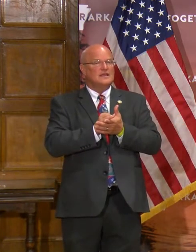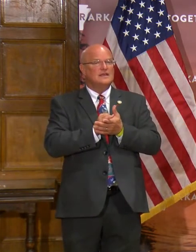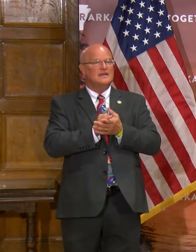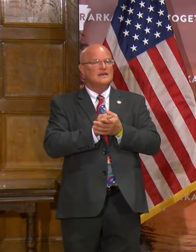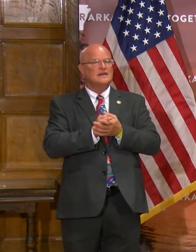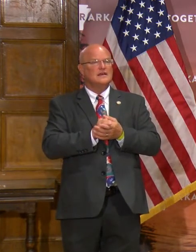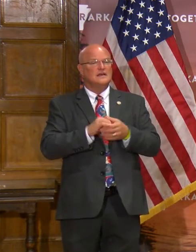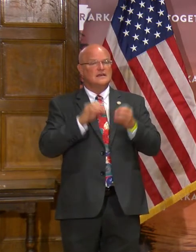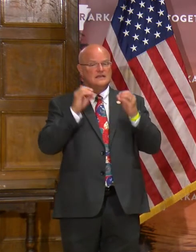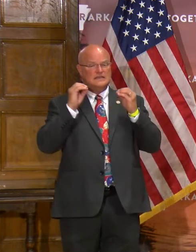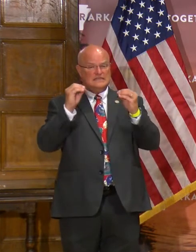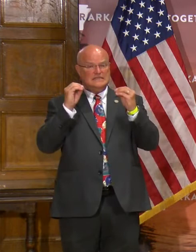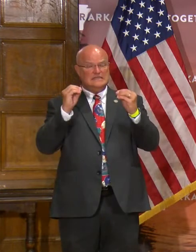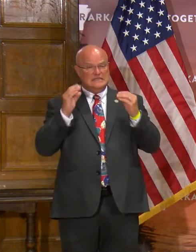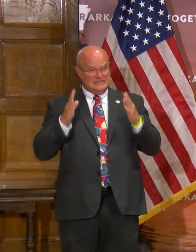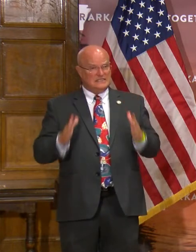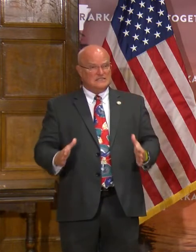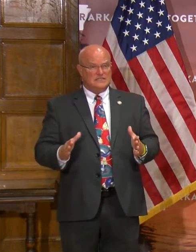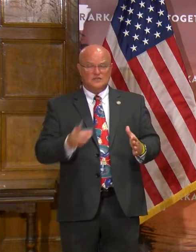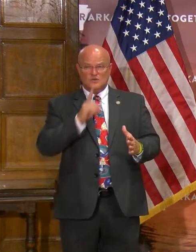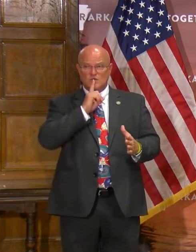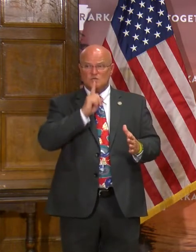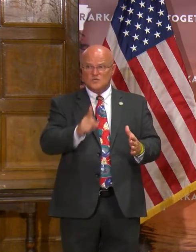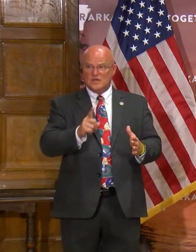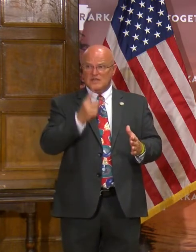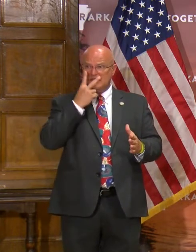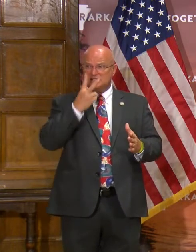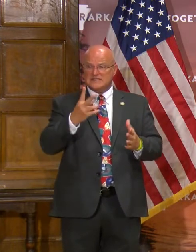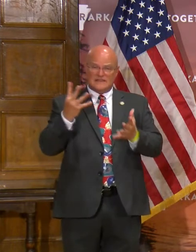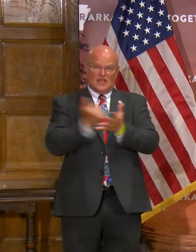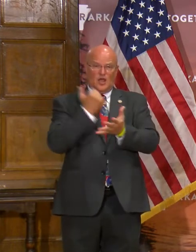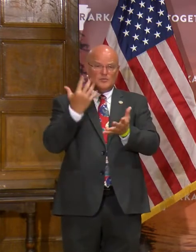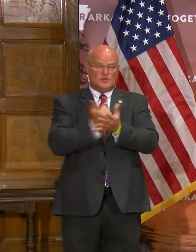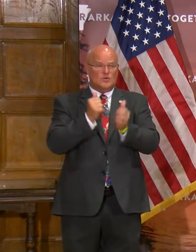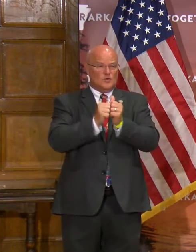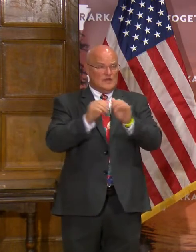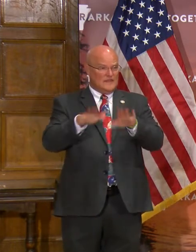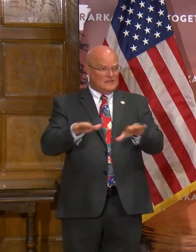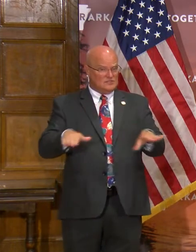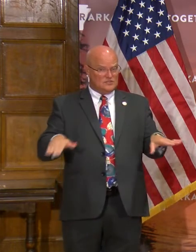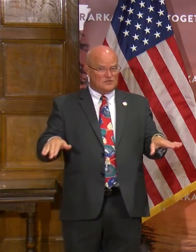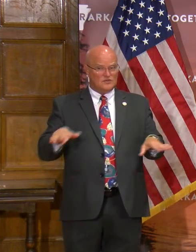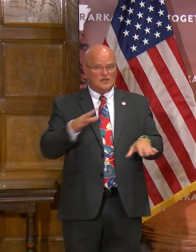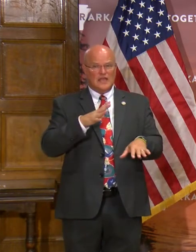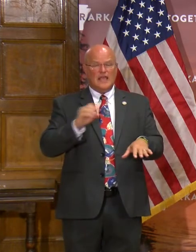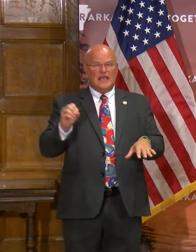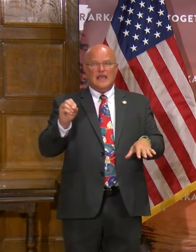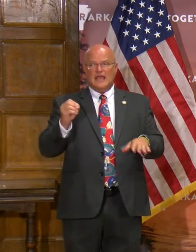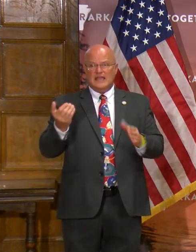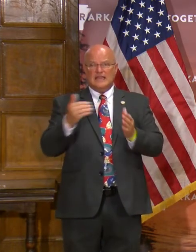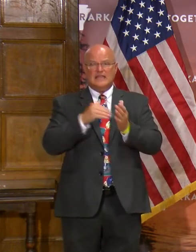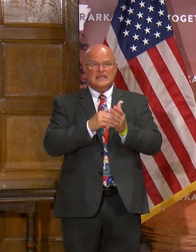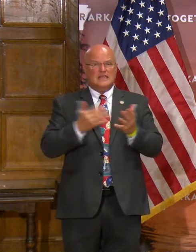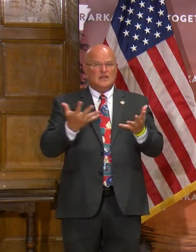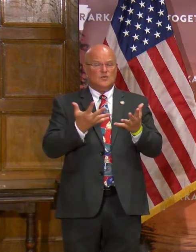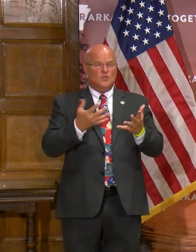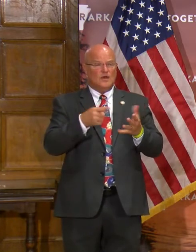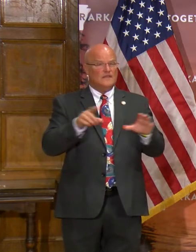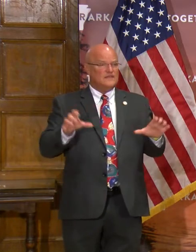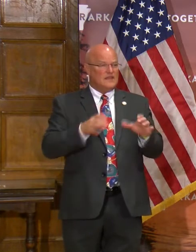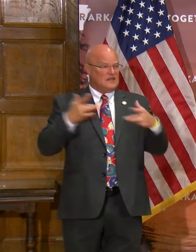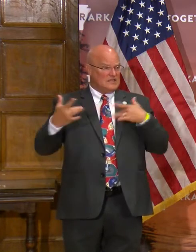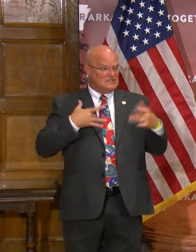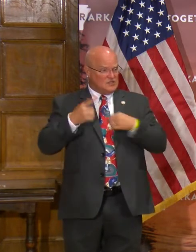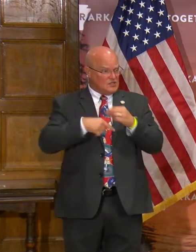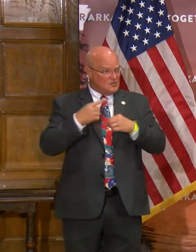The educators are really seeing the opportunity with the children, and they, again, what they are